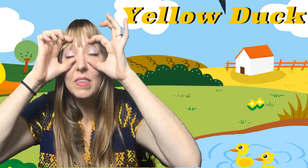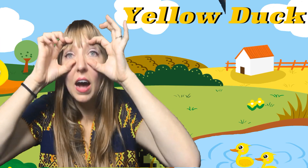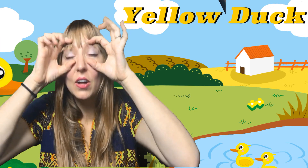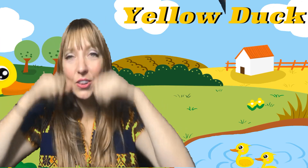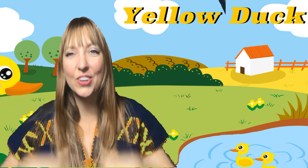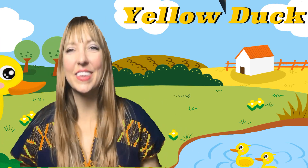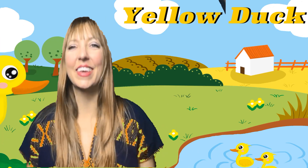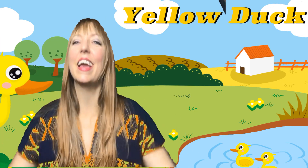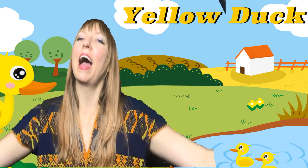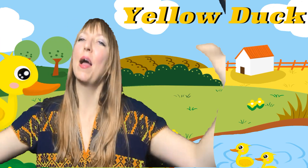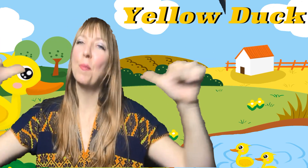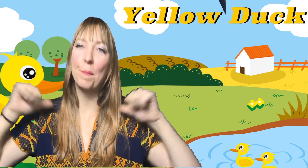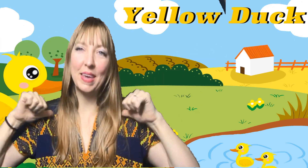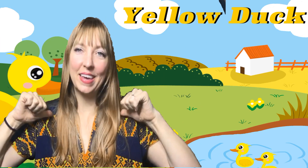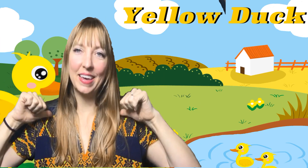duck looking at me